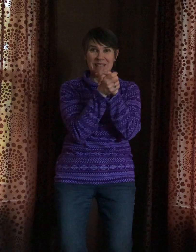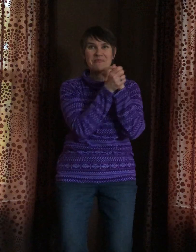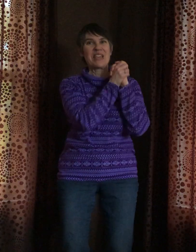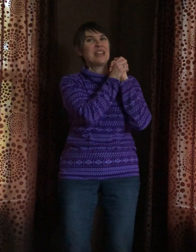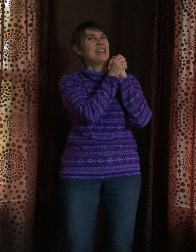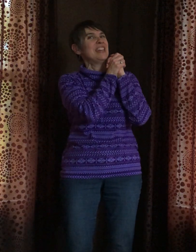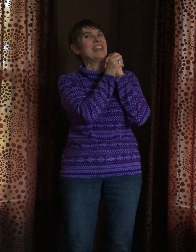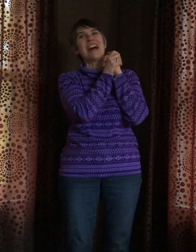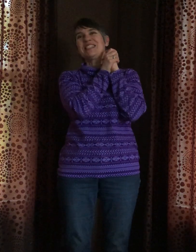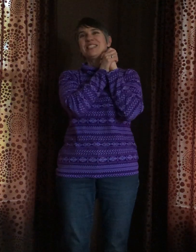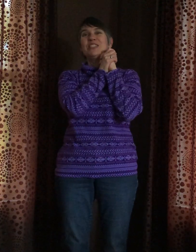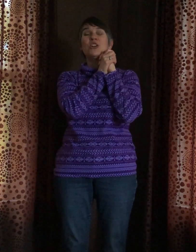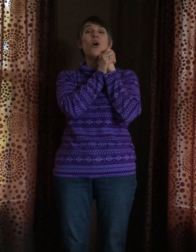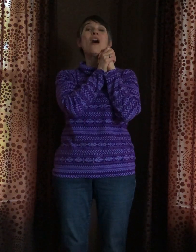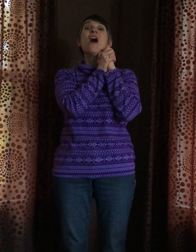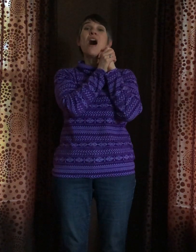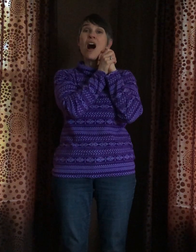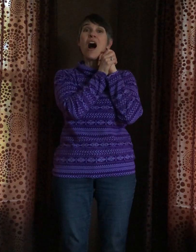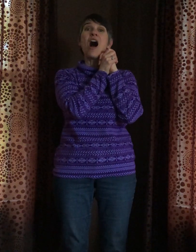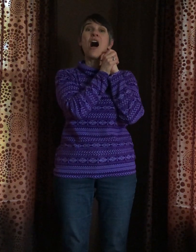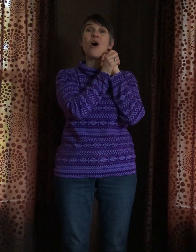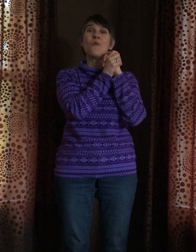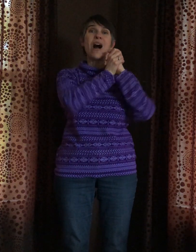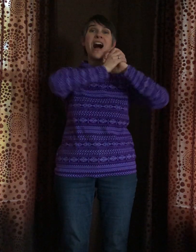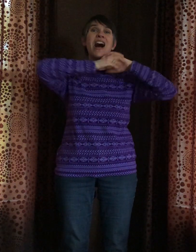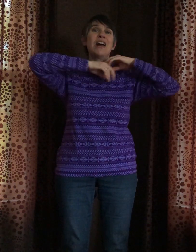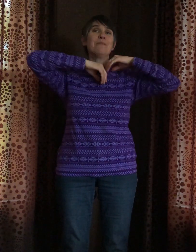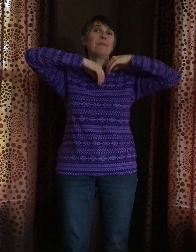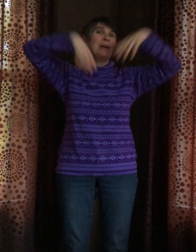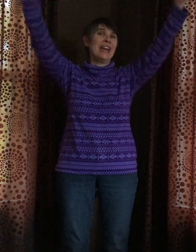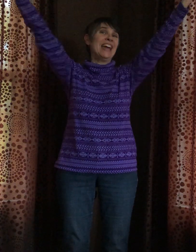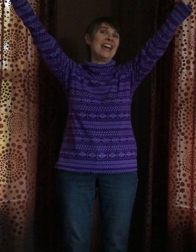yes you're all one piece